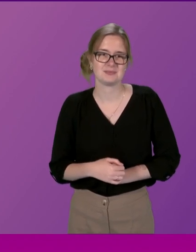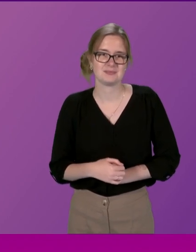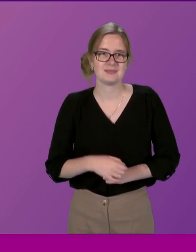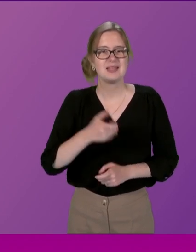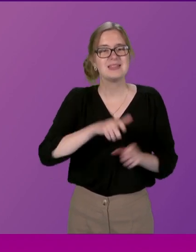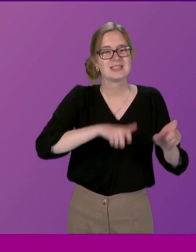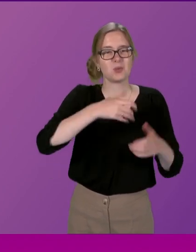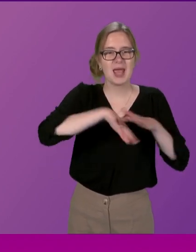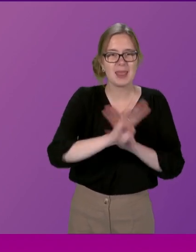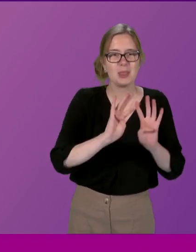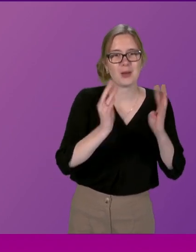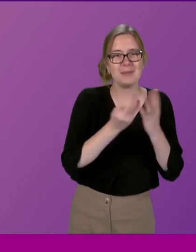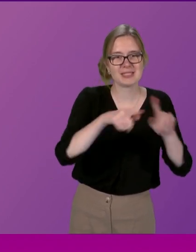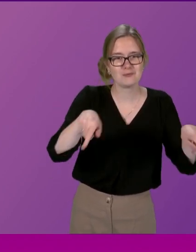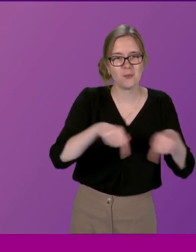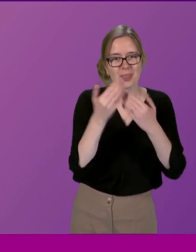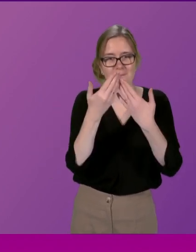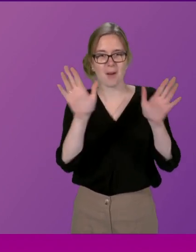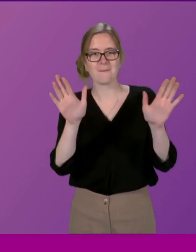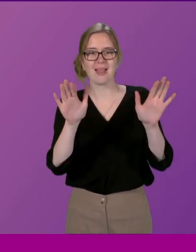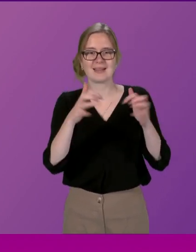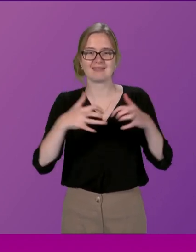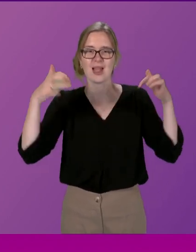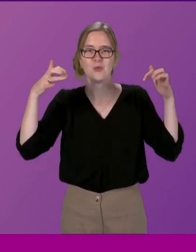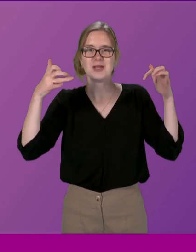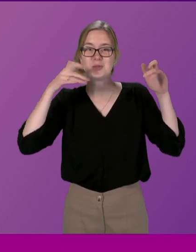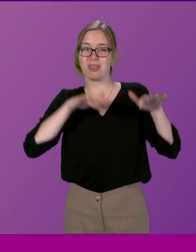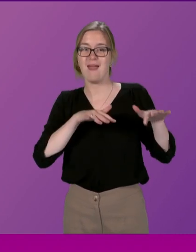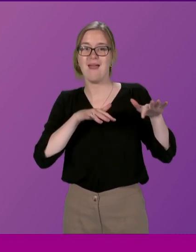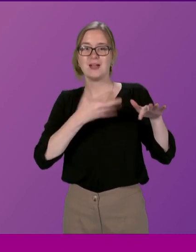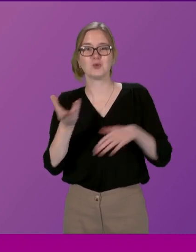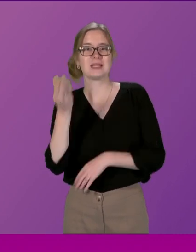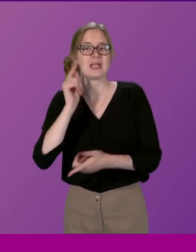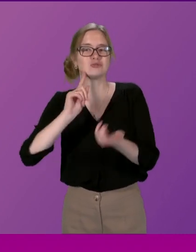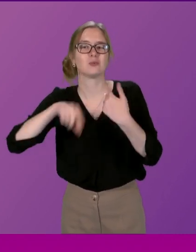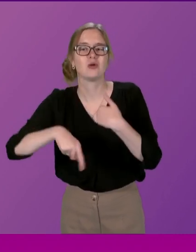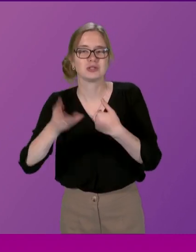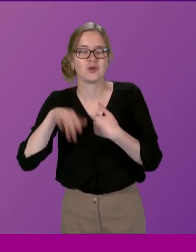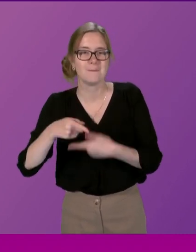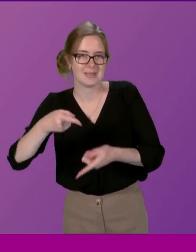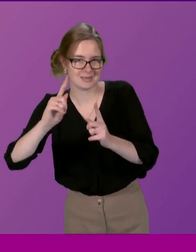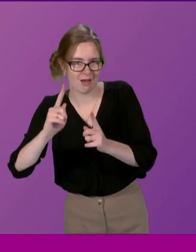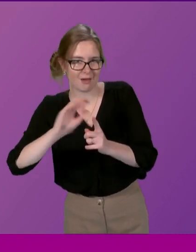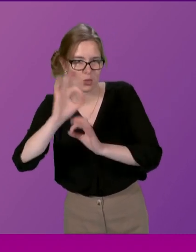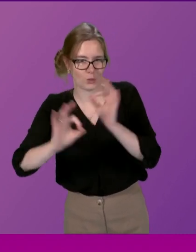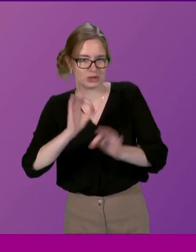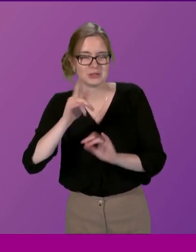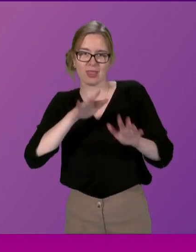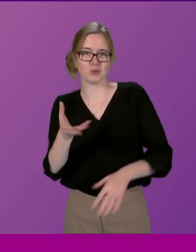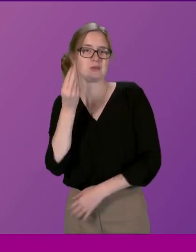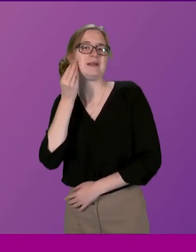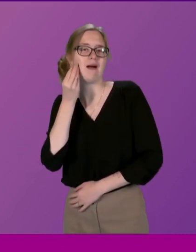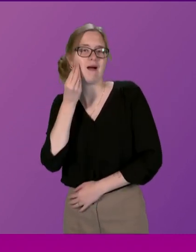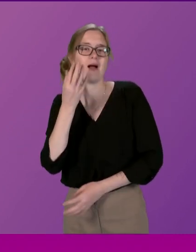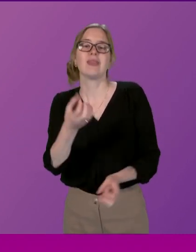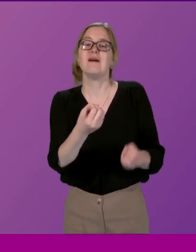committee room sitting in the public gallery so they were right there to hear a response from the minister for the questions and